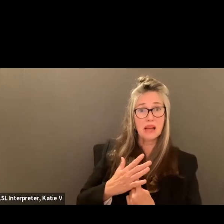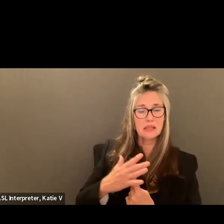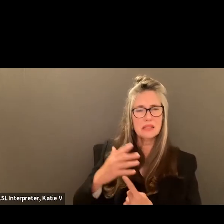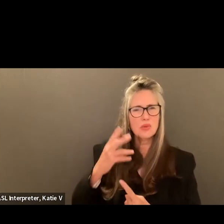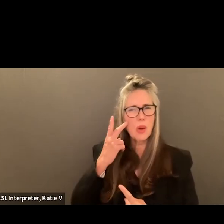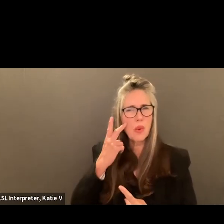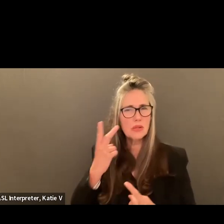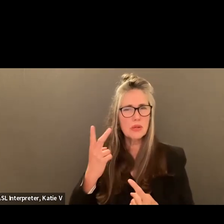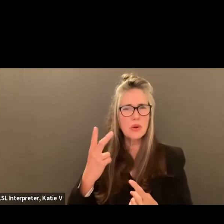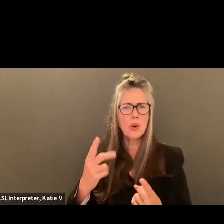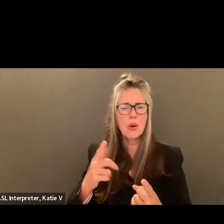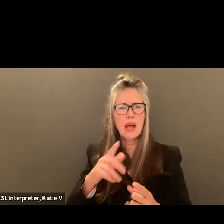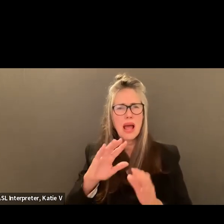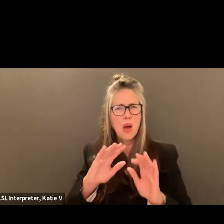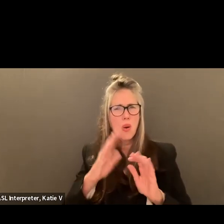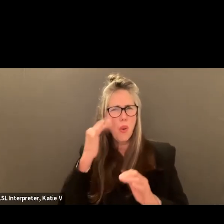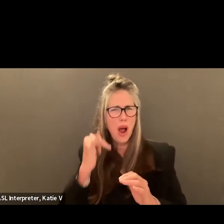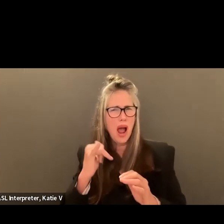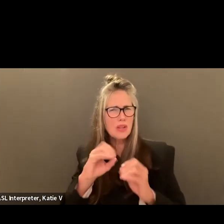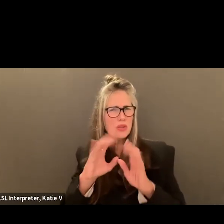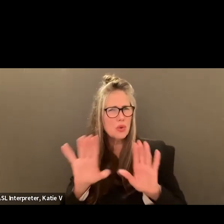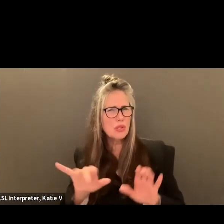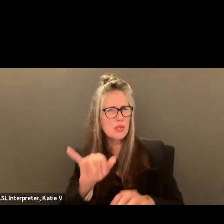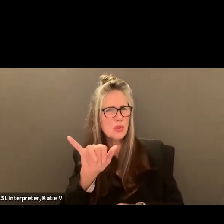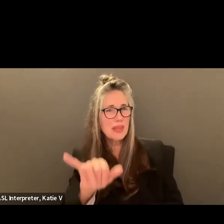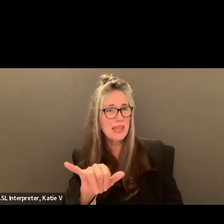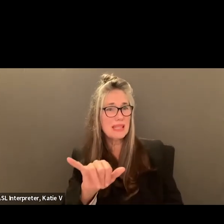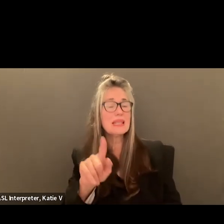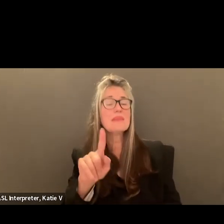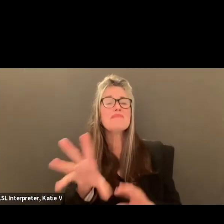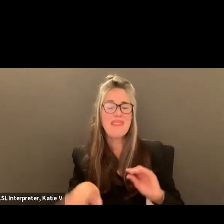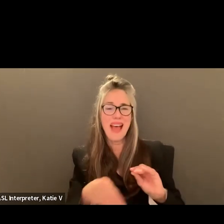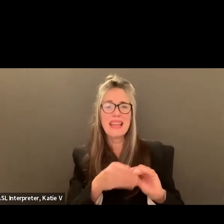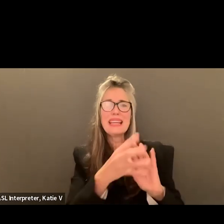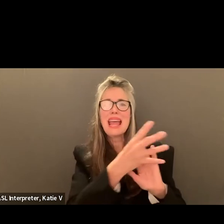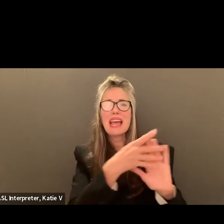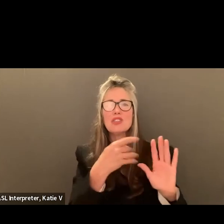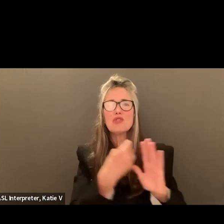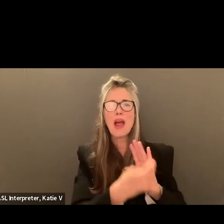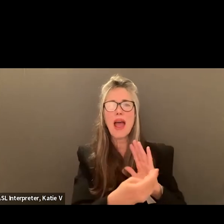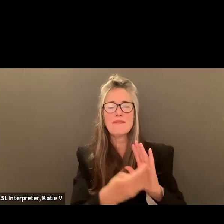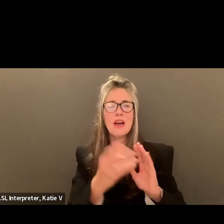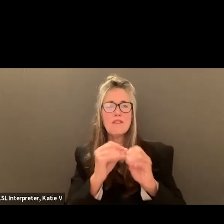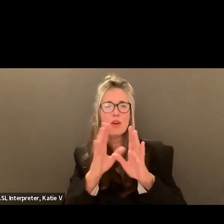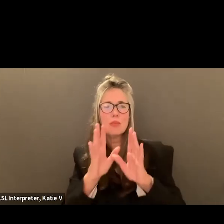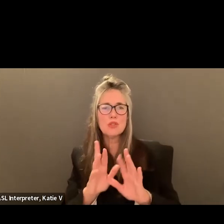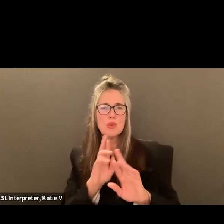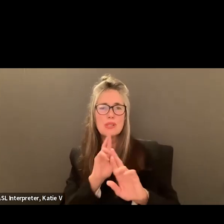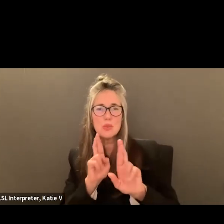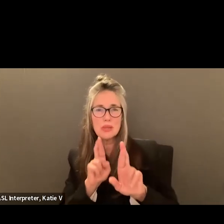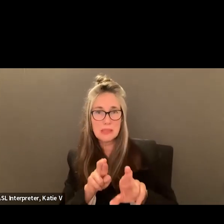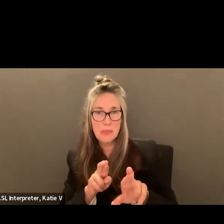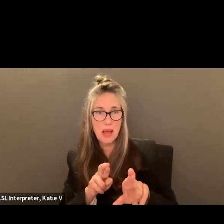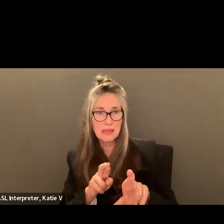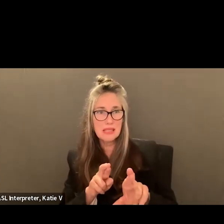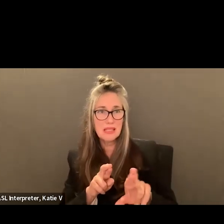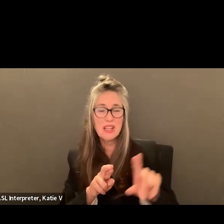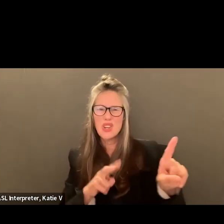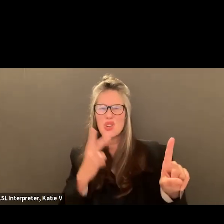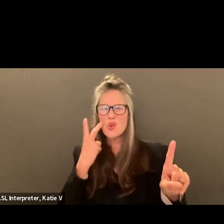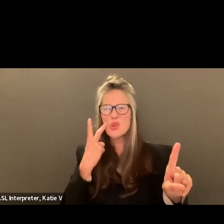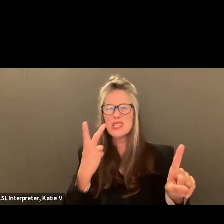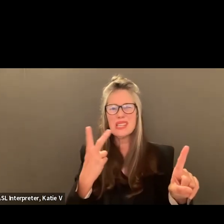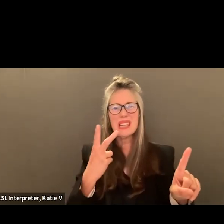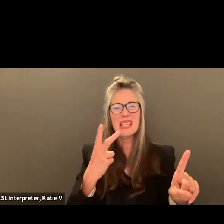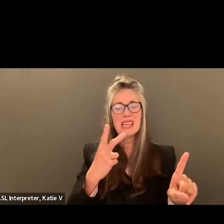I can do is add in that data as a graph what the responses are. Because the responses are happening to these. You guys are getting raw numbers. Yes.